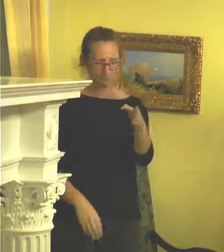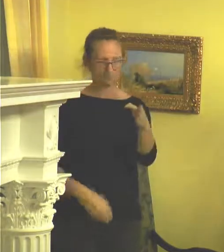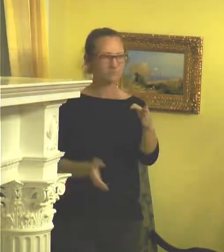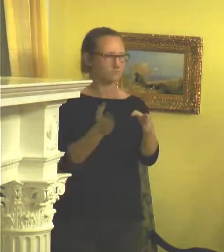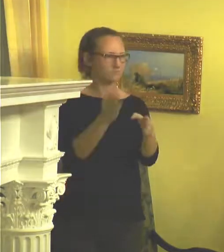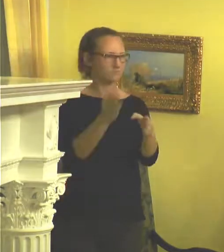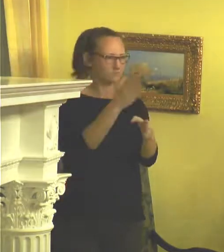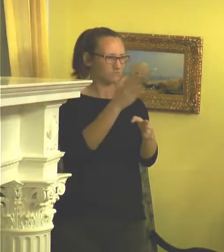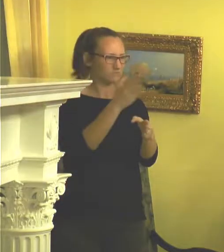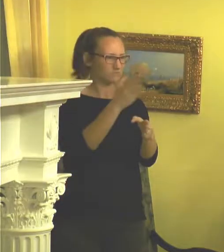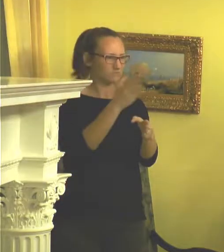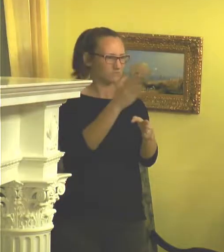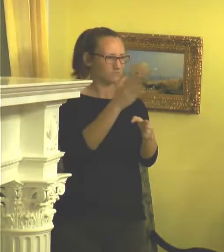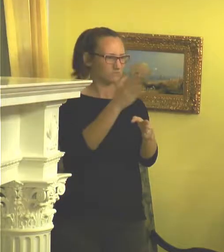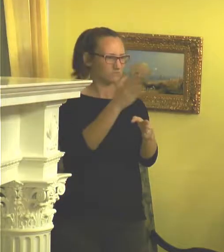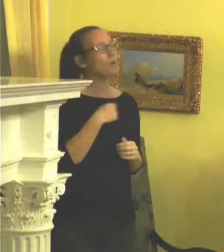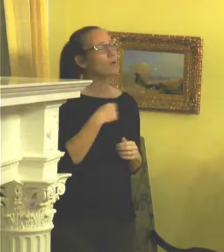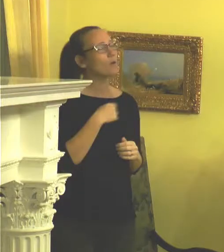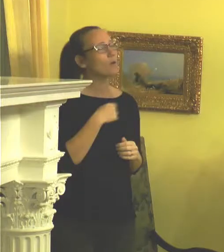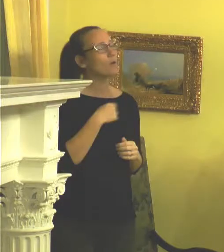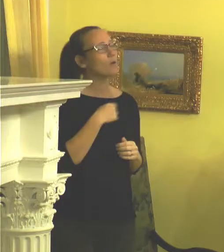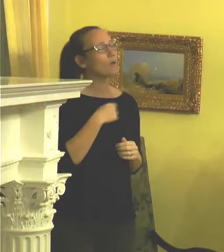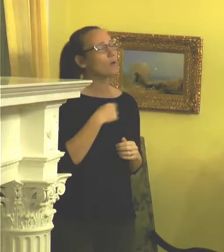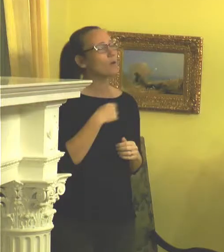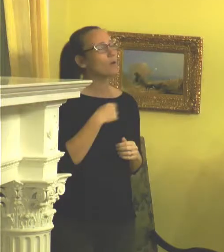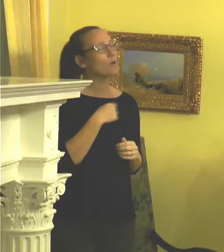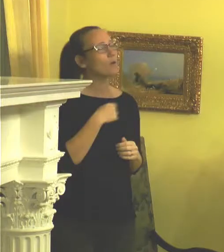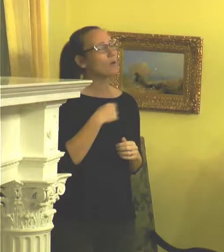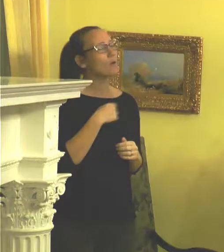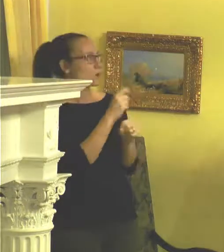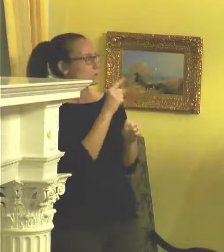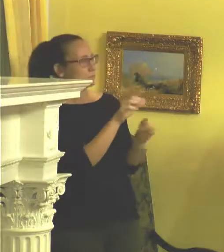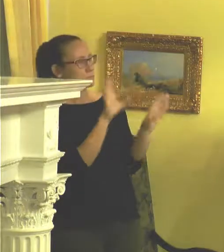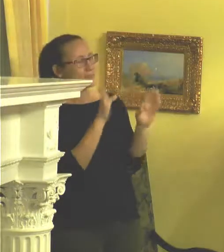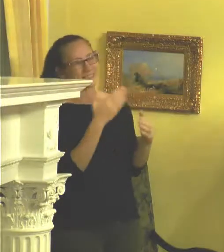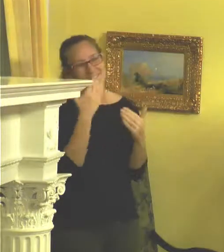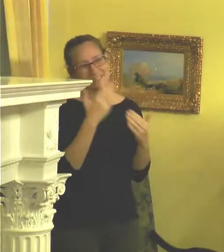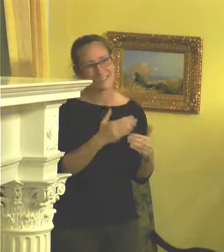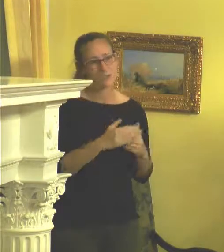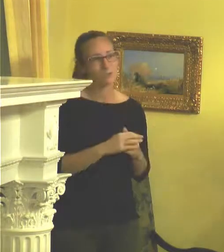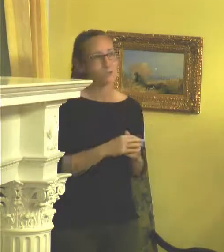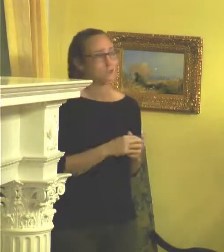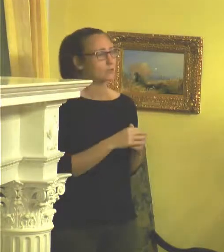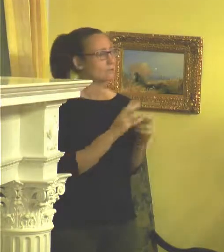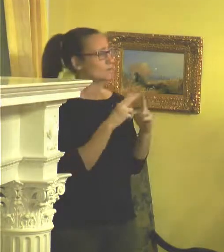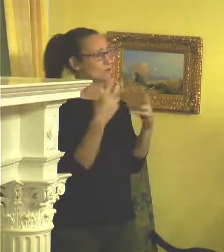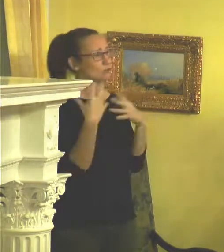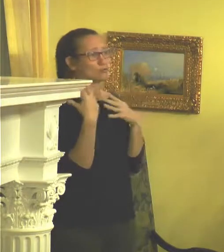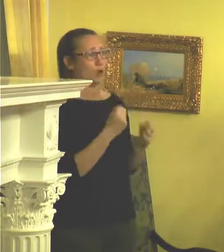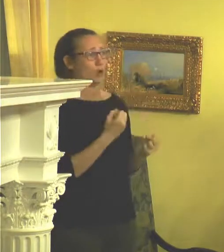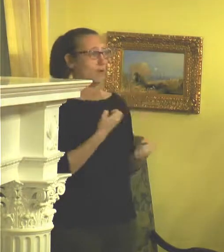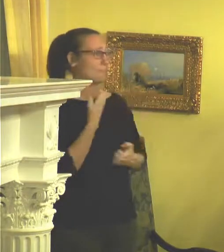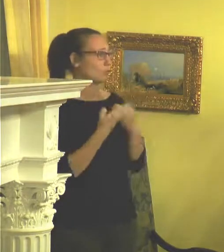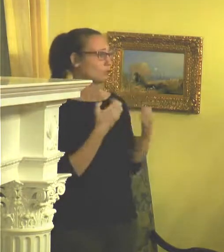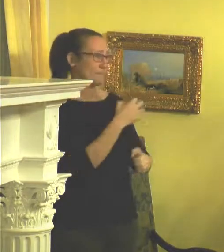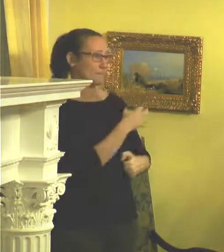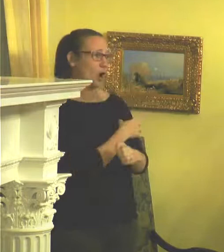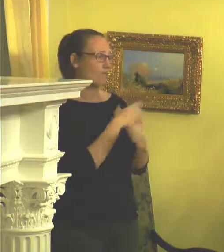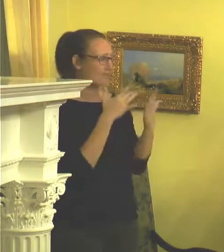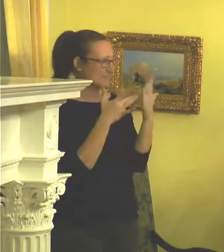I'll come in. So I was really interested. First of all, the work's brilliant. Thank you. You're technically very strong, emotionally powerful.